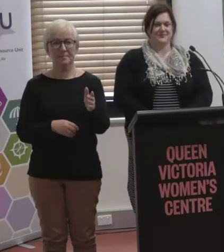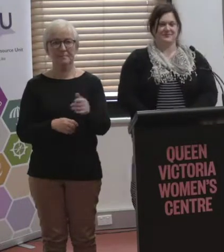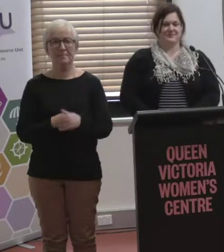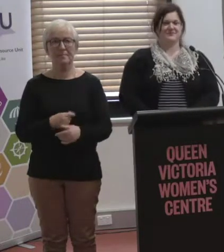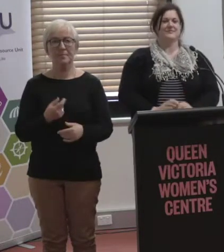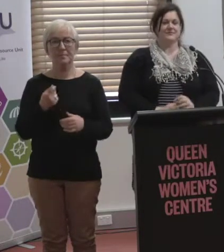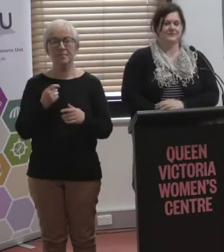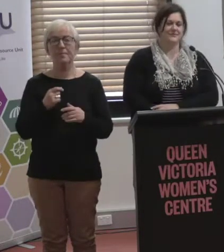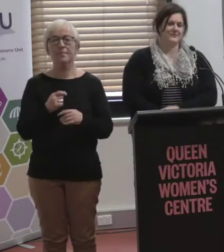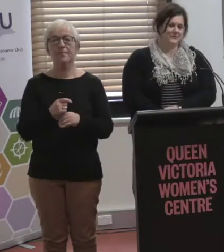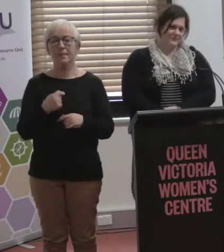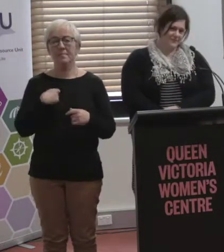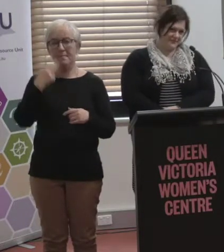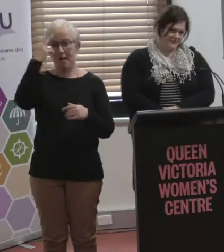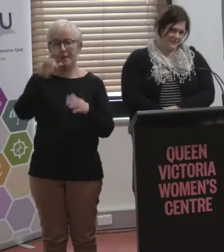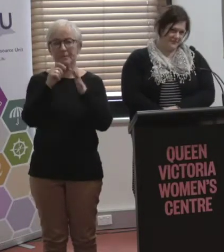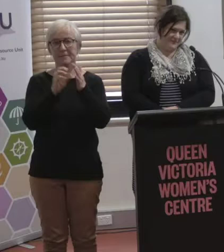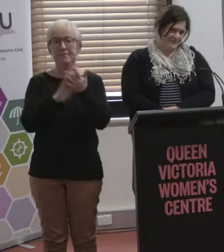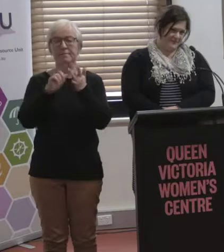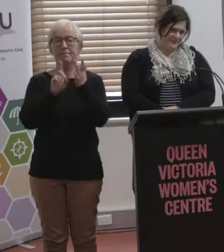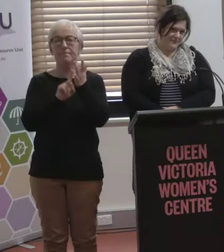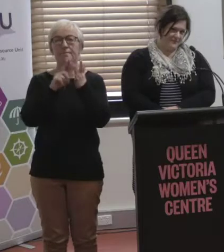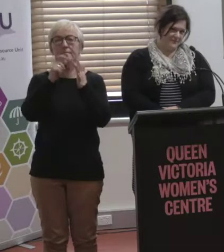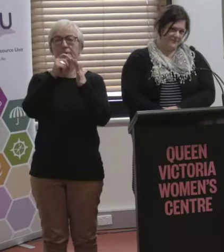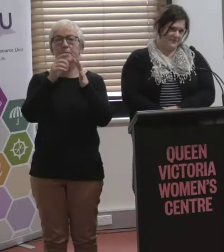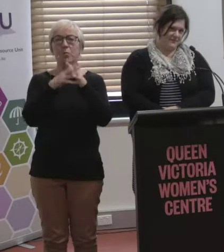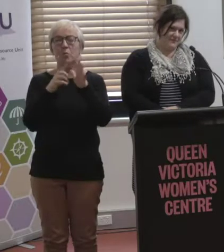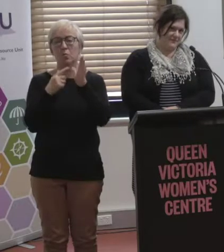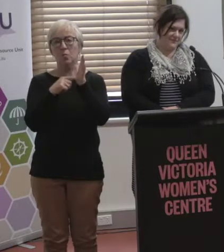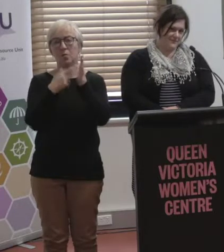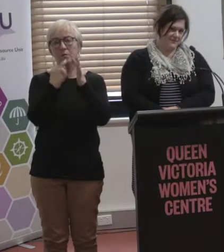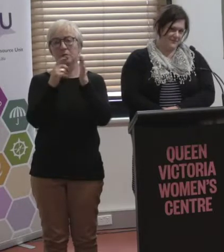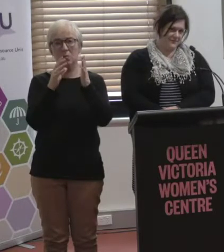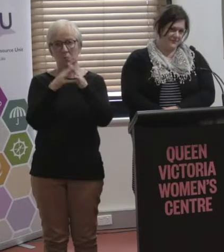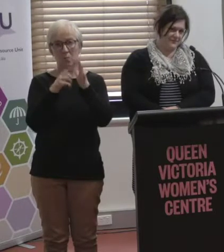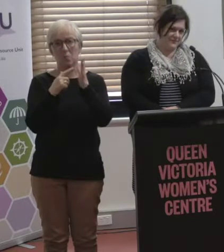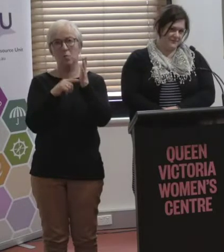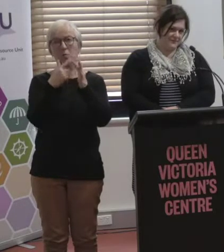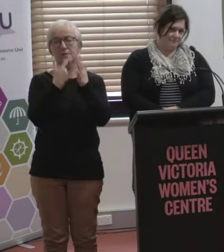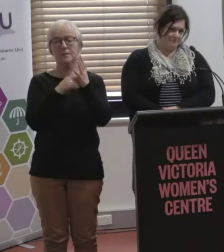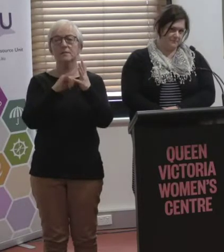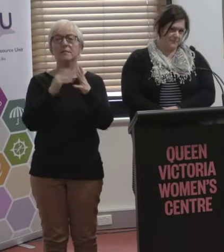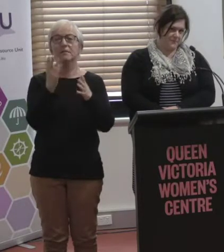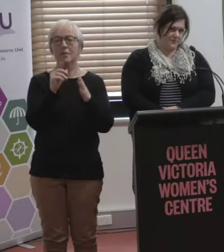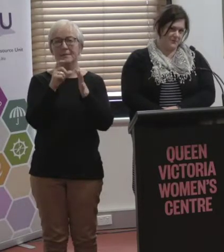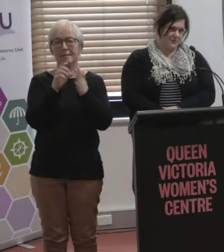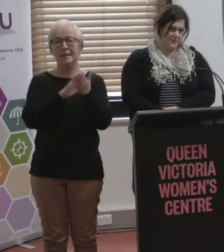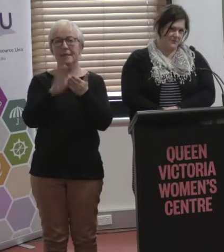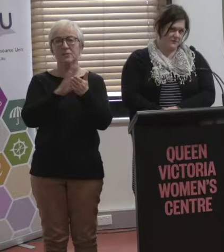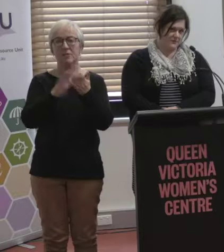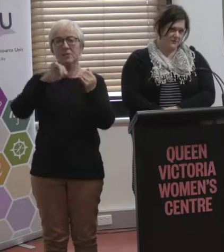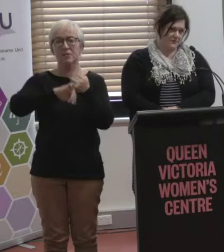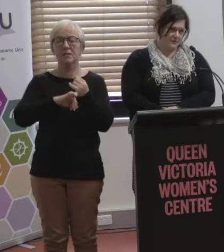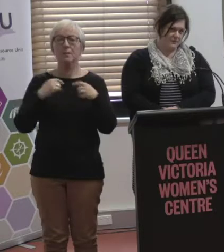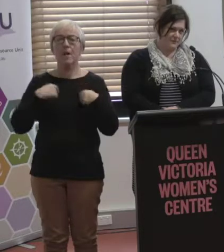Hi, everybody. My name is Philip Waters and I'm from DHHS. I'm just wondering